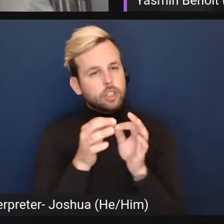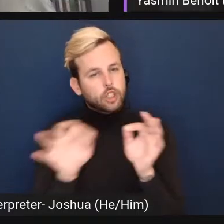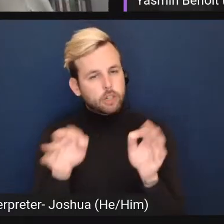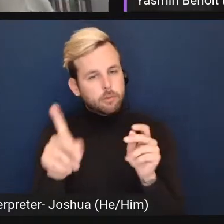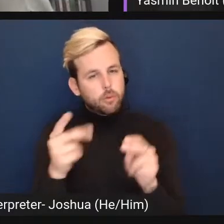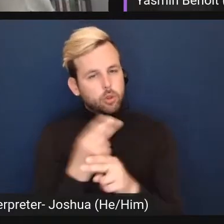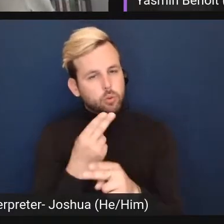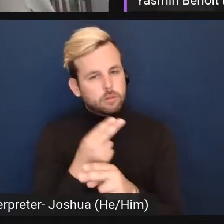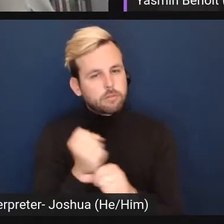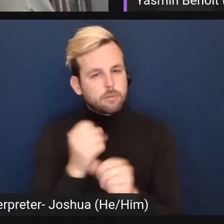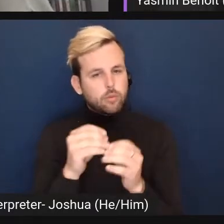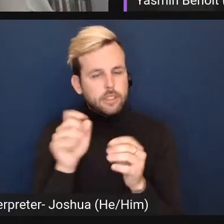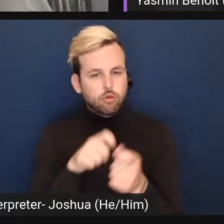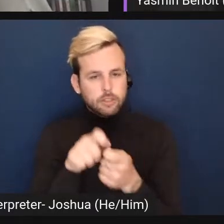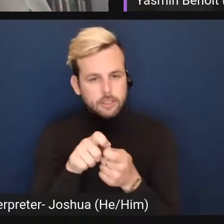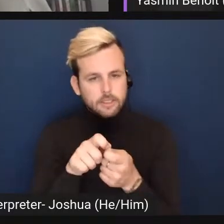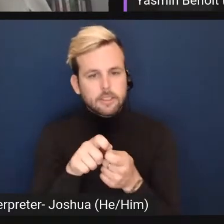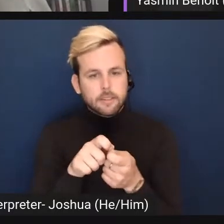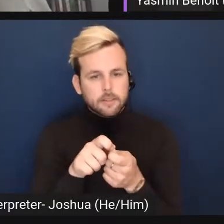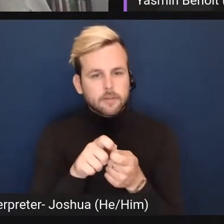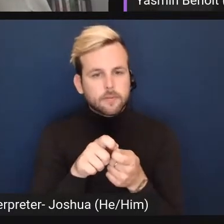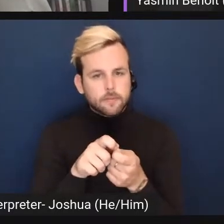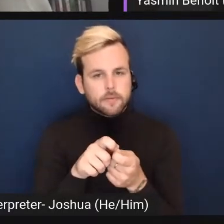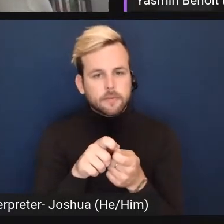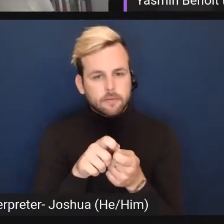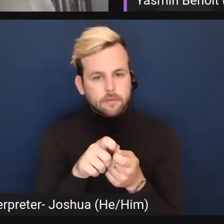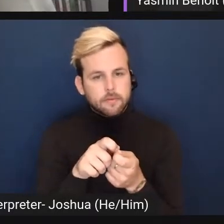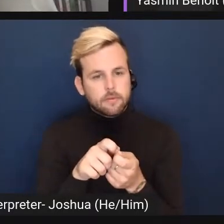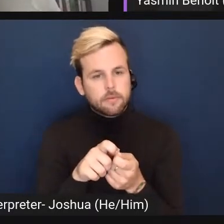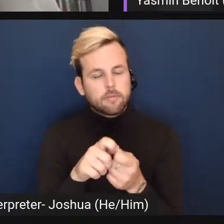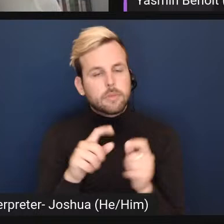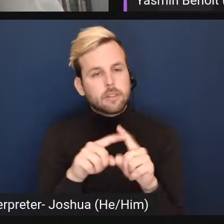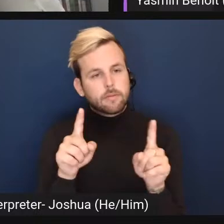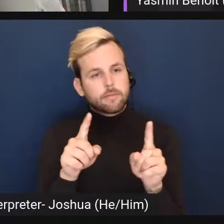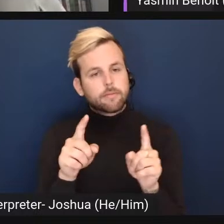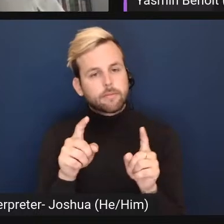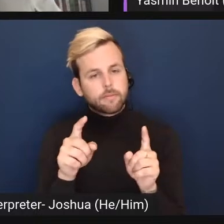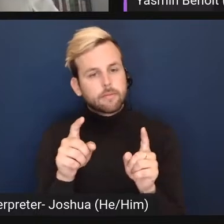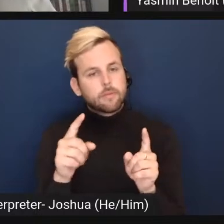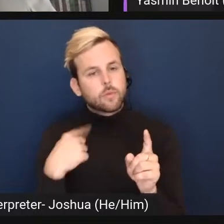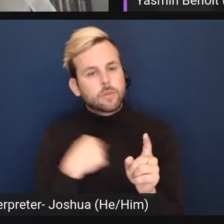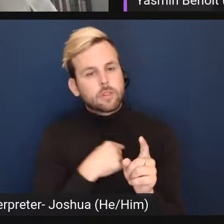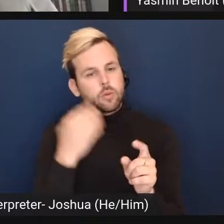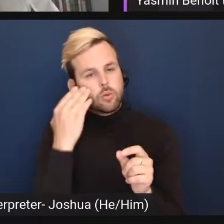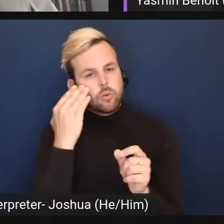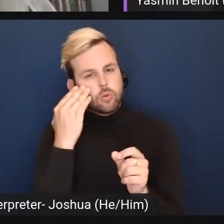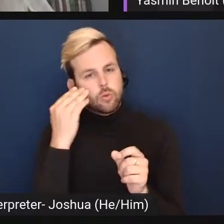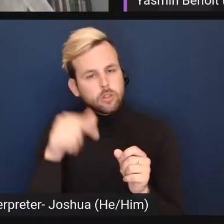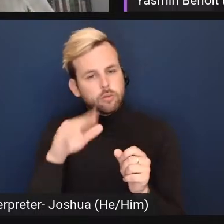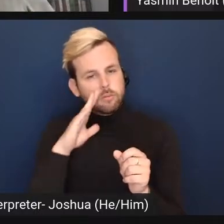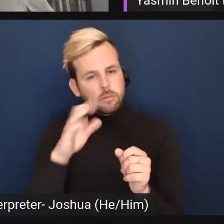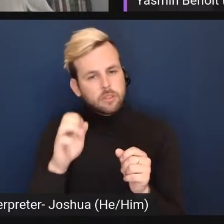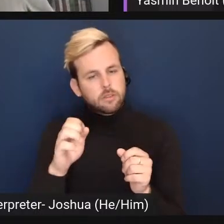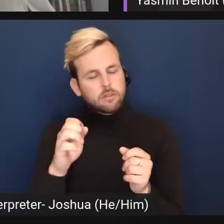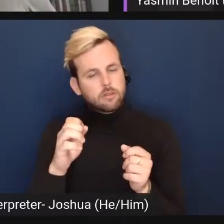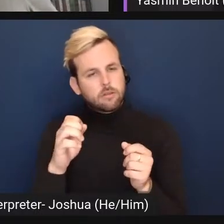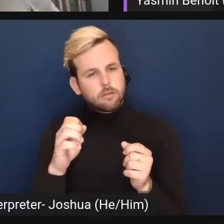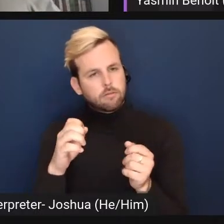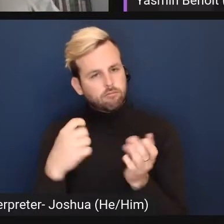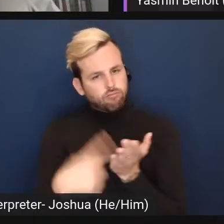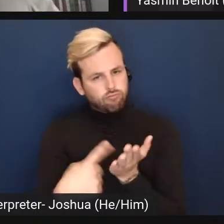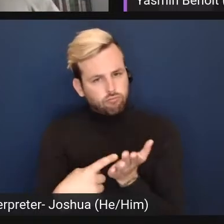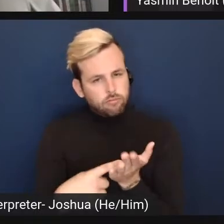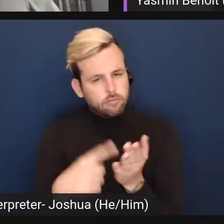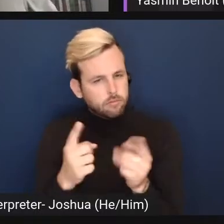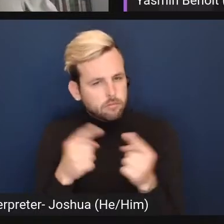from afar to make it more accurate. But, um, uh, and we knew this would be controversial and we felt